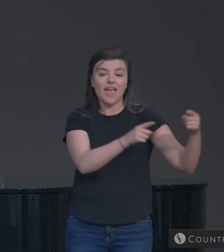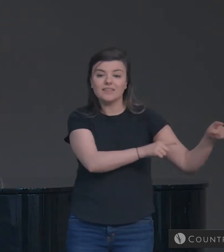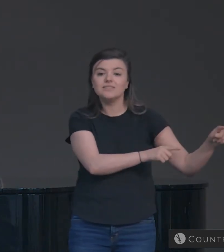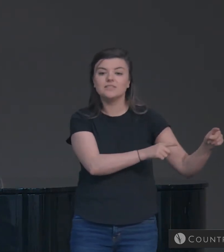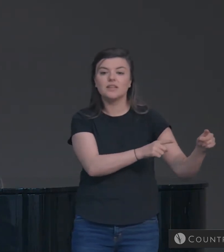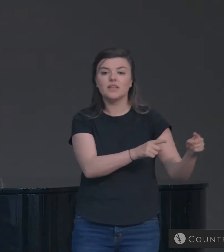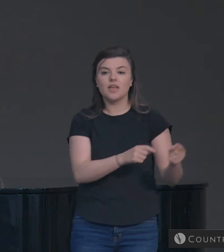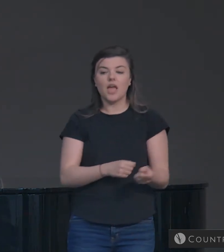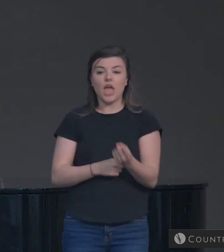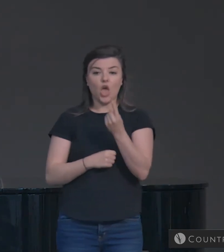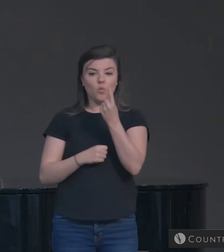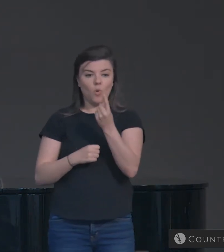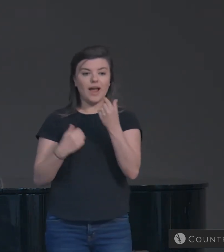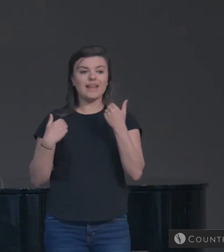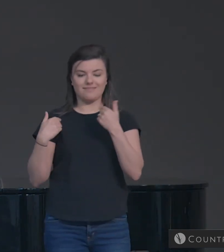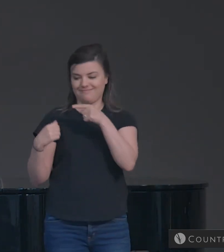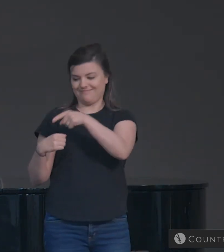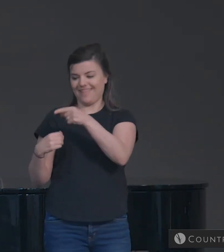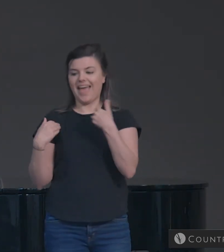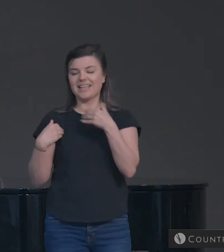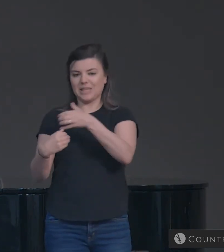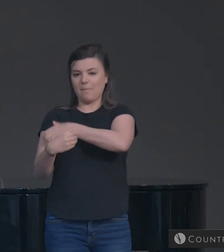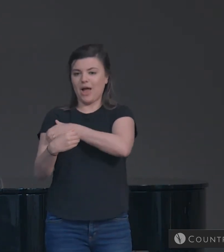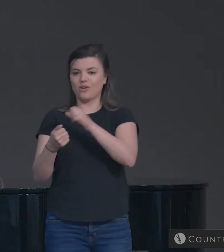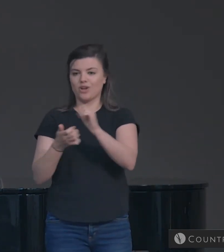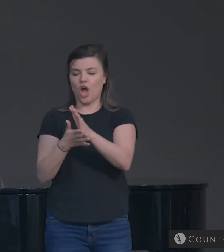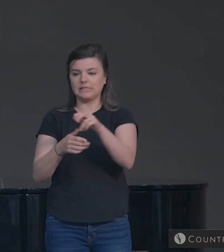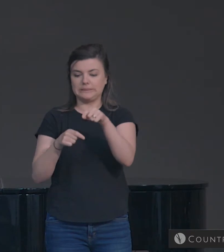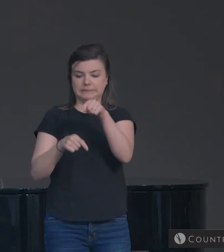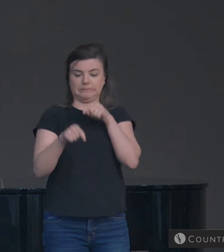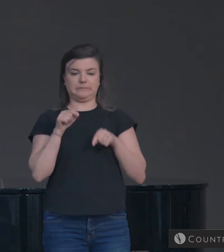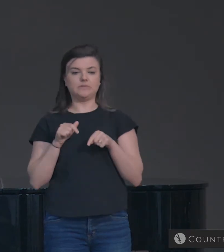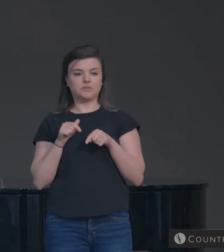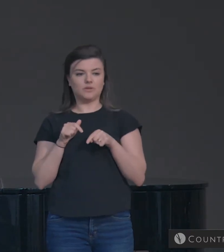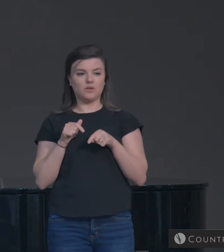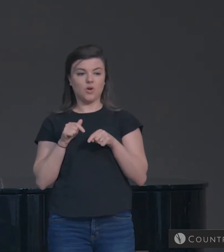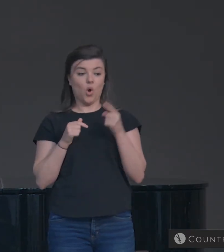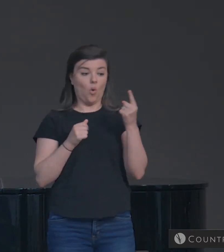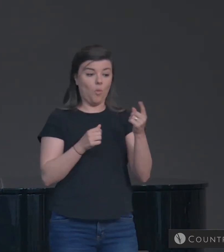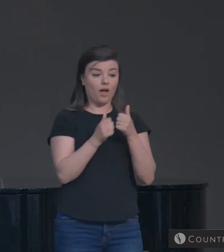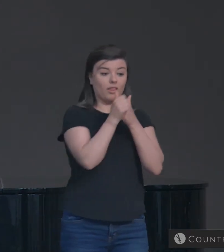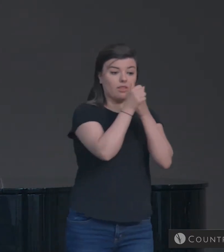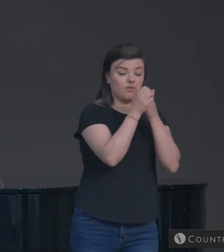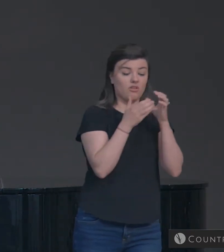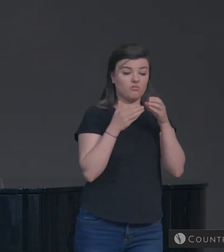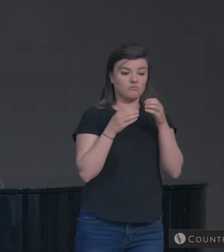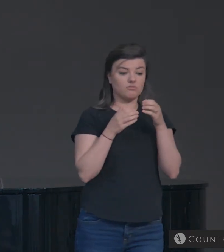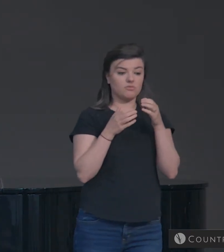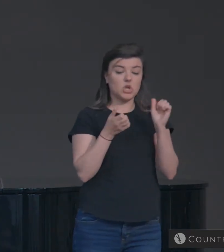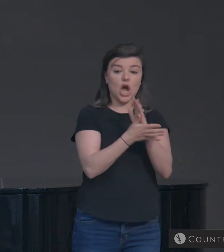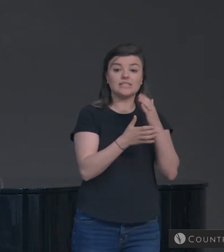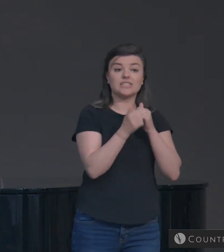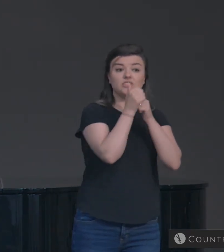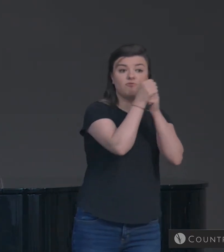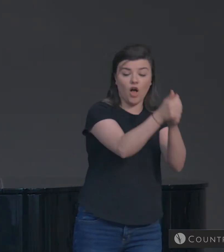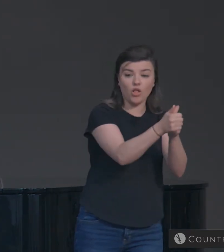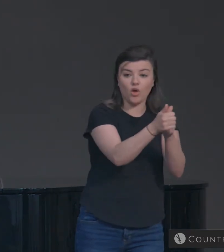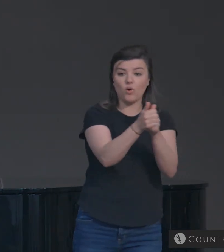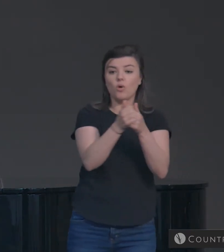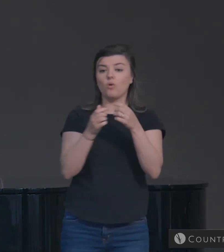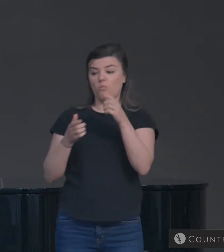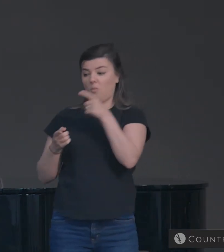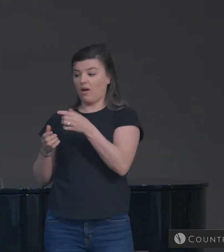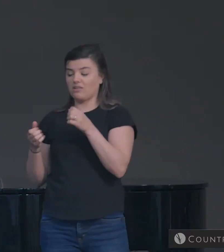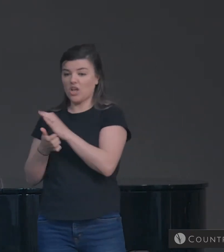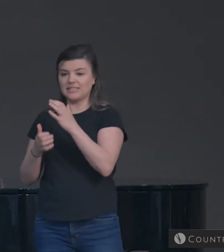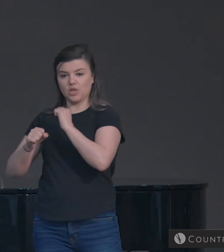the power to move us backward. One leads us to pursue, and the other leads us to protect. And when it comes to the idea of